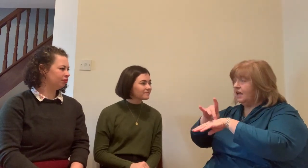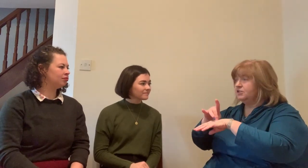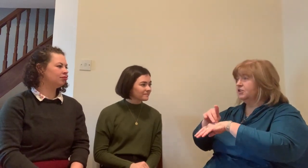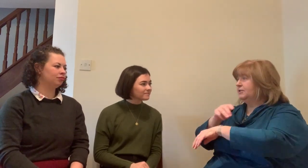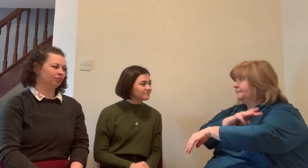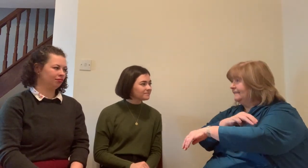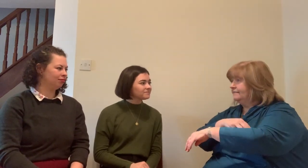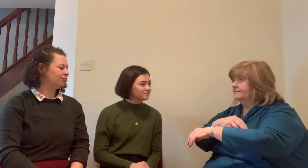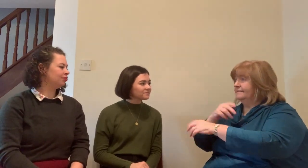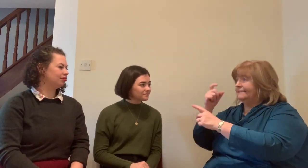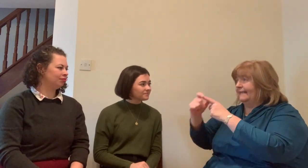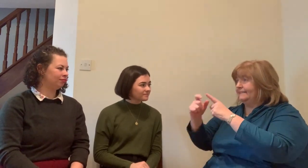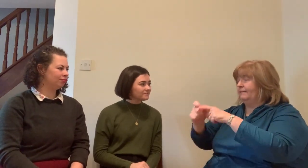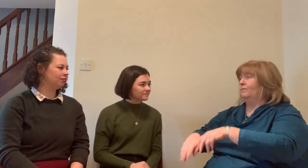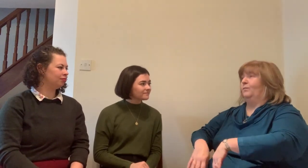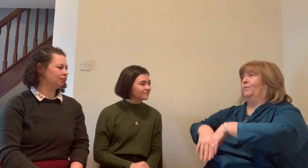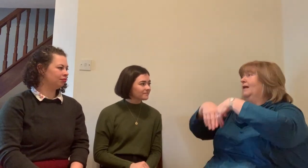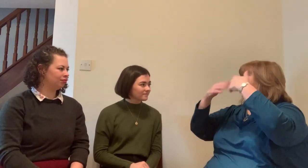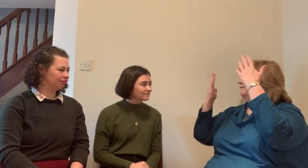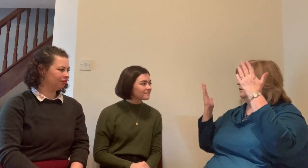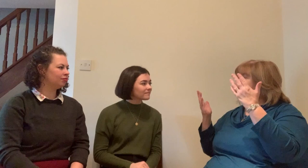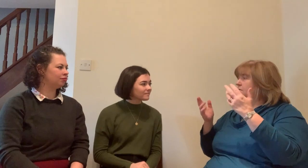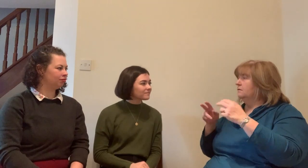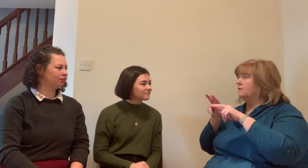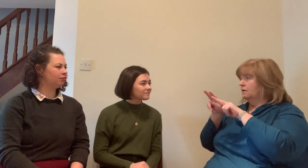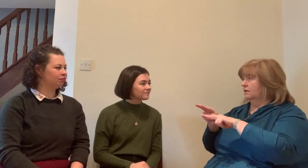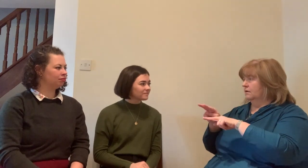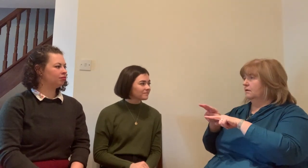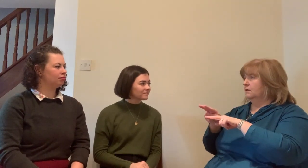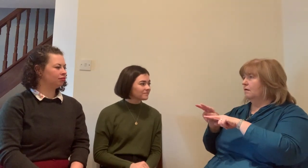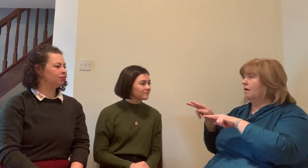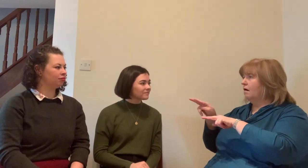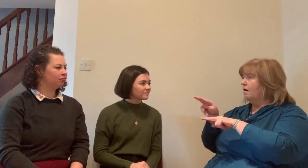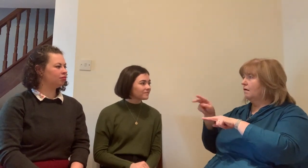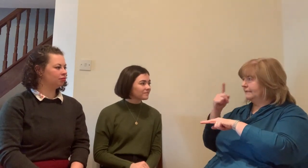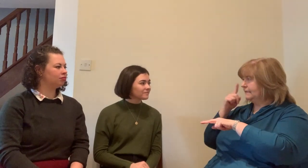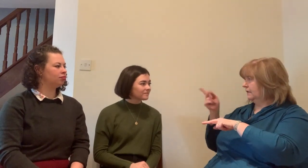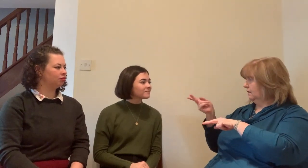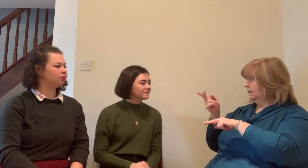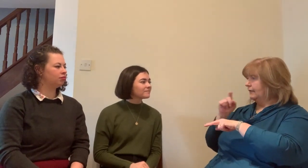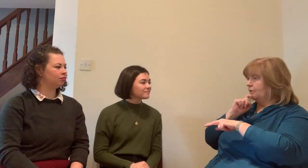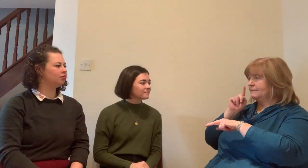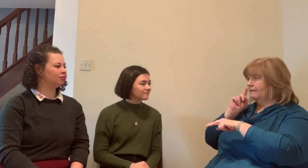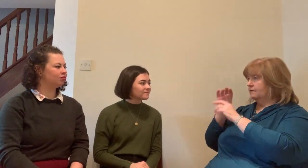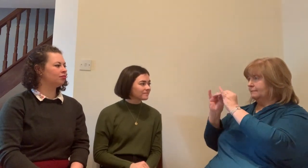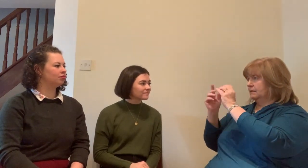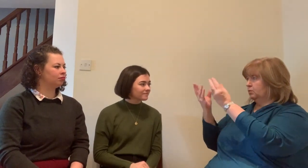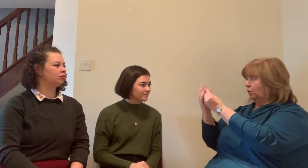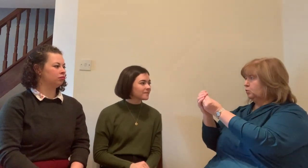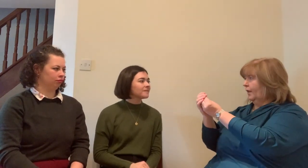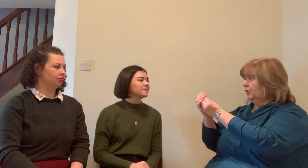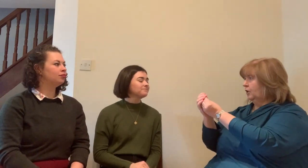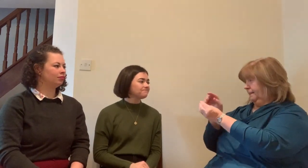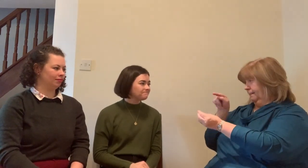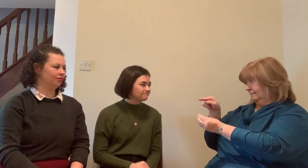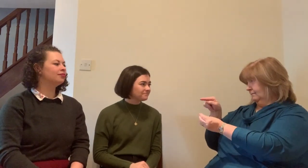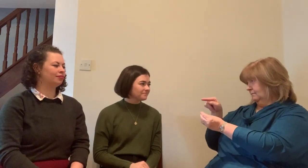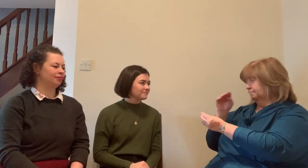workshop or if I bump into somebody on the street and this has happened to me on occasions I remember one time being in a supermarket with my husband